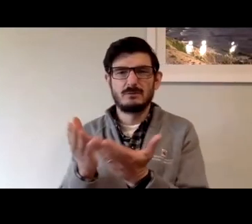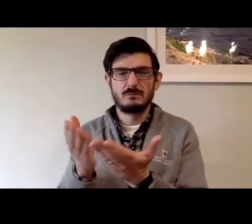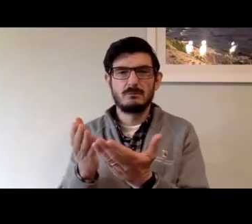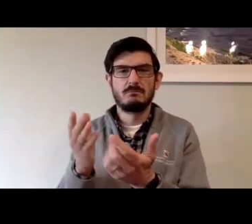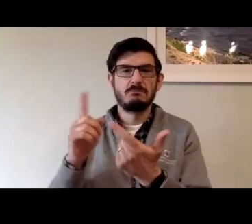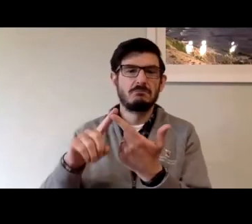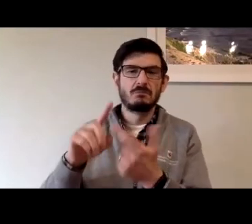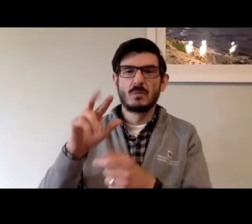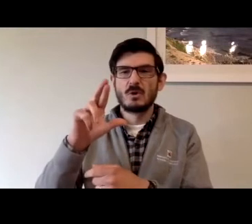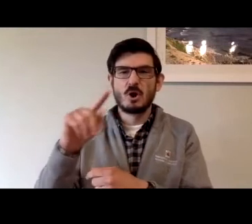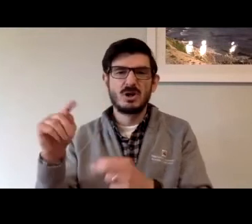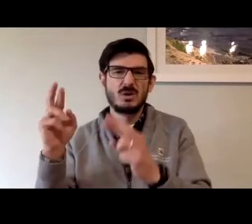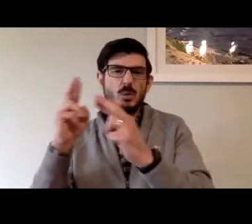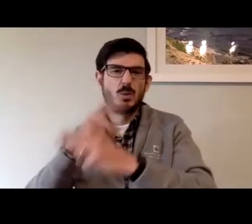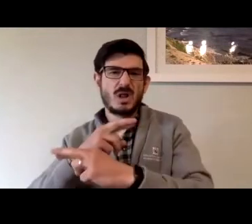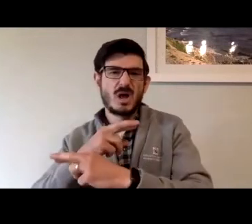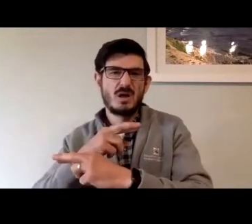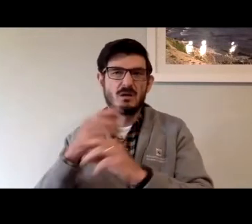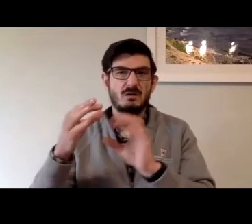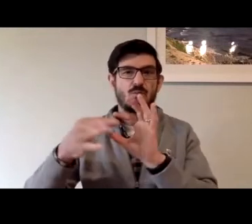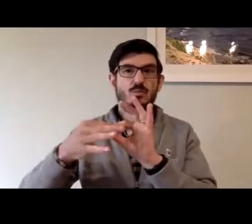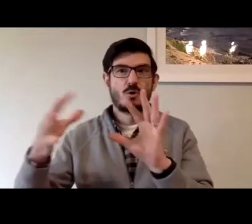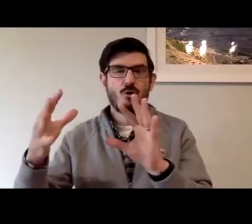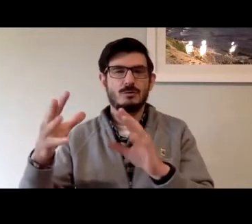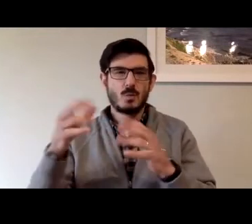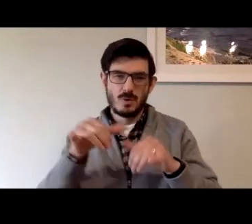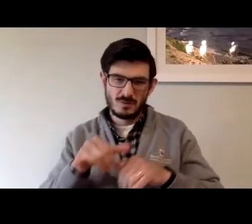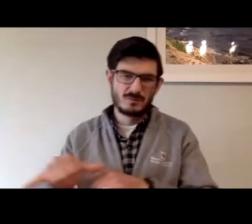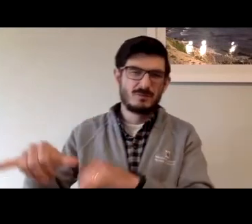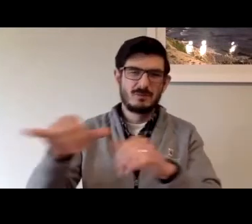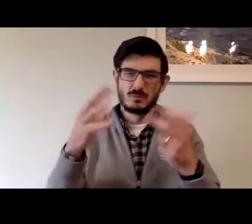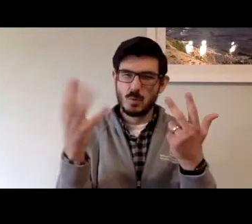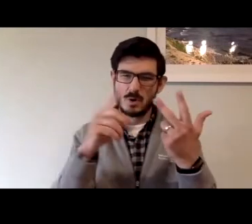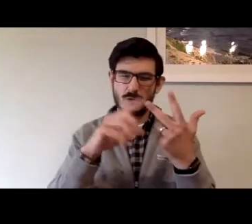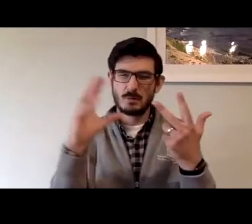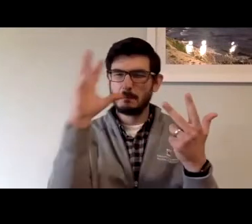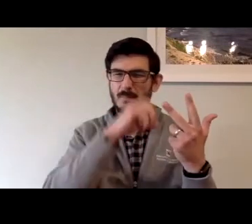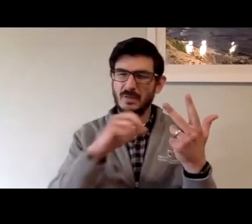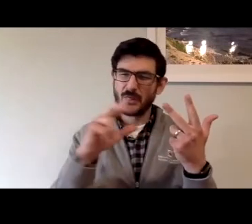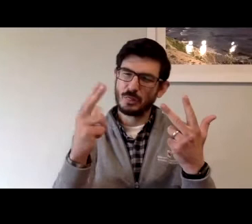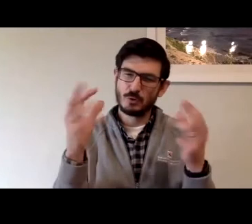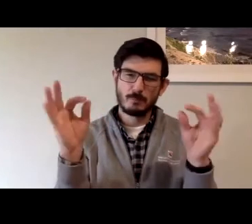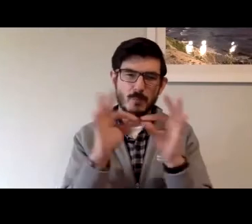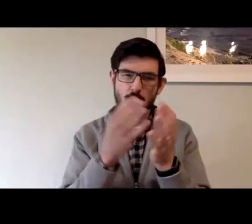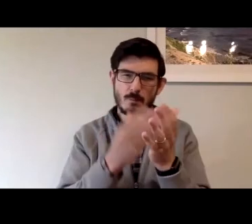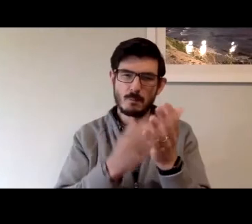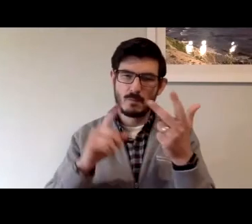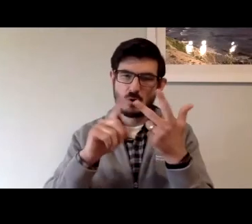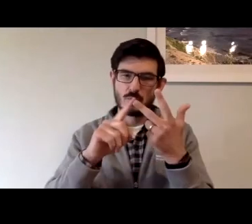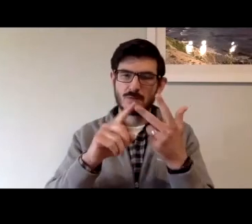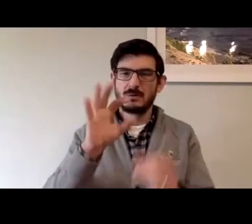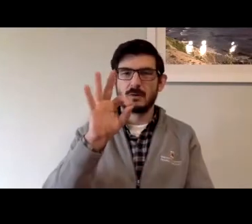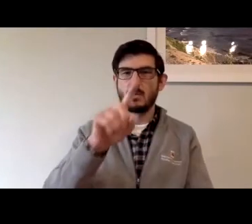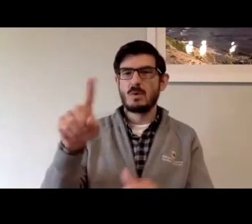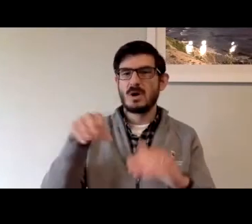in concert. The RTT relay release needs to be seen across the